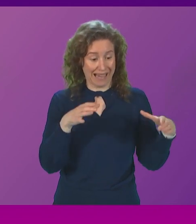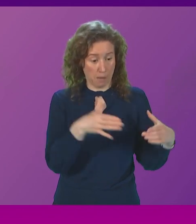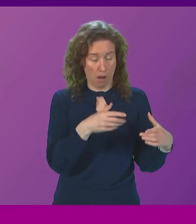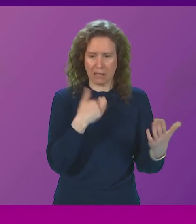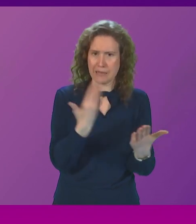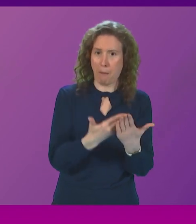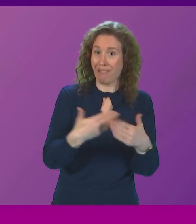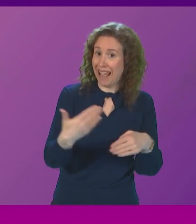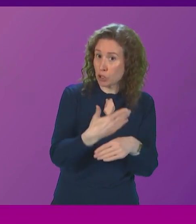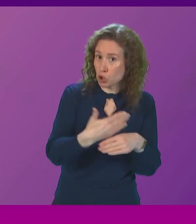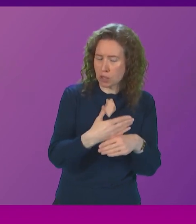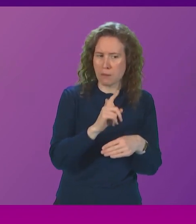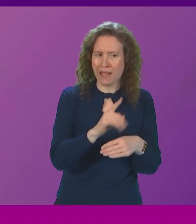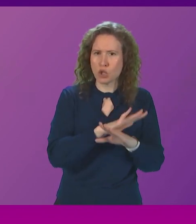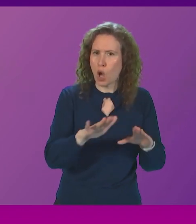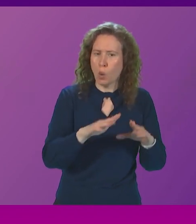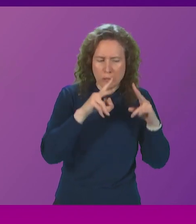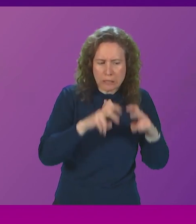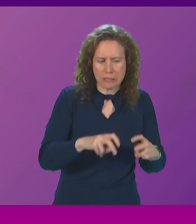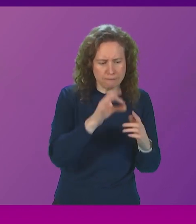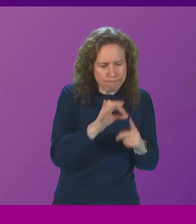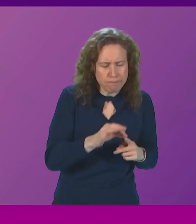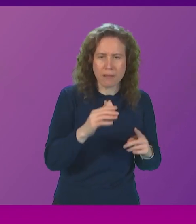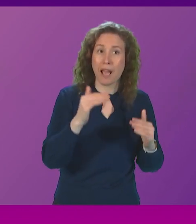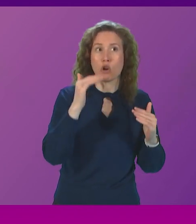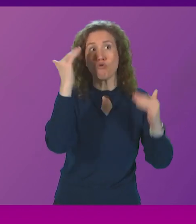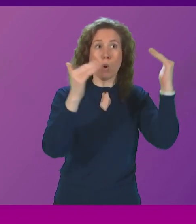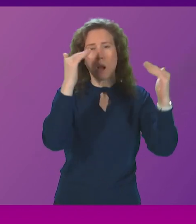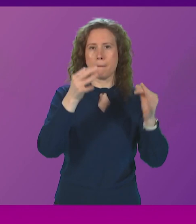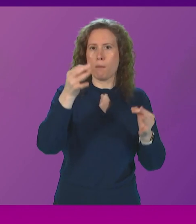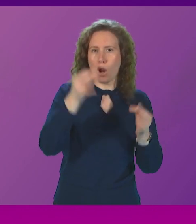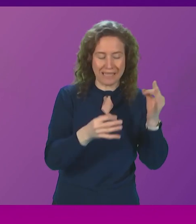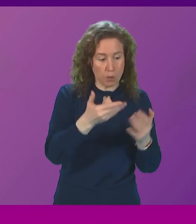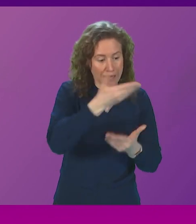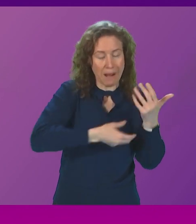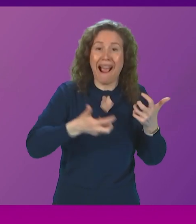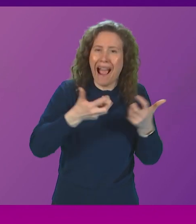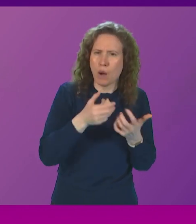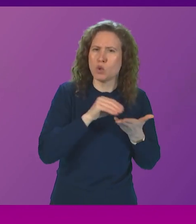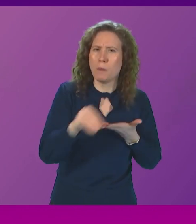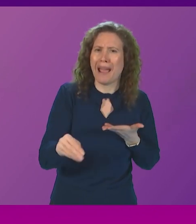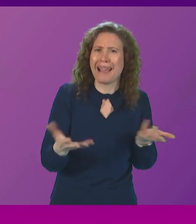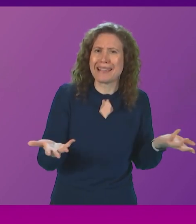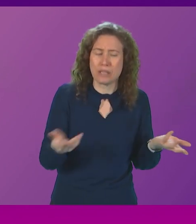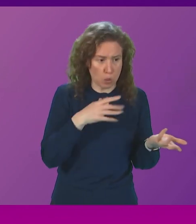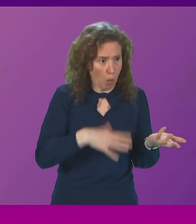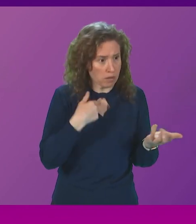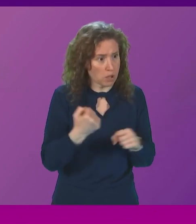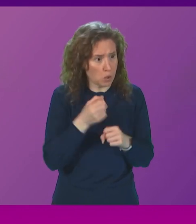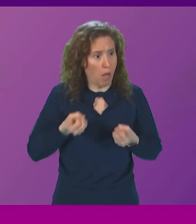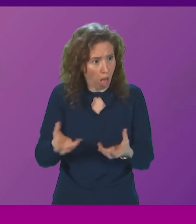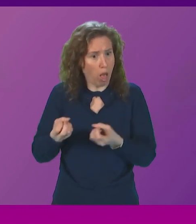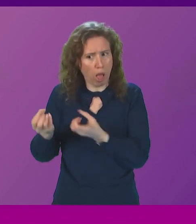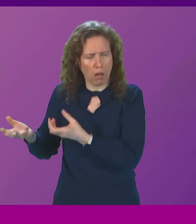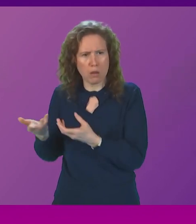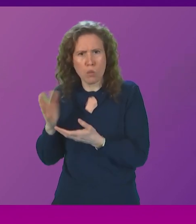demands action but don't do the grown-up politics which is actually putting forward how you would pay for these measures and that is the